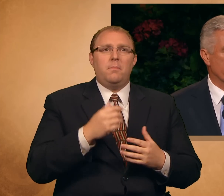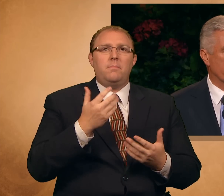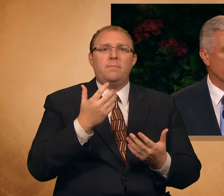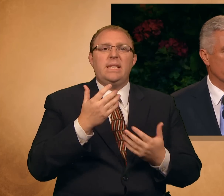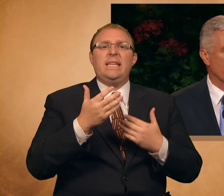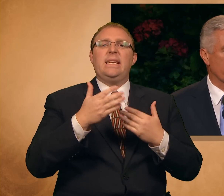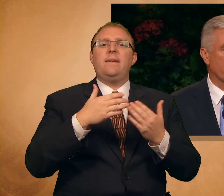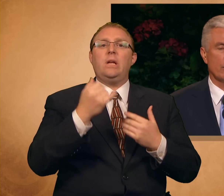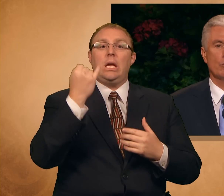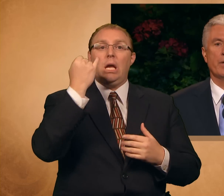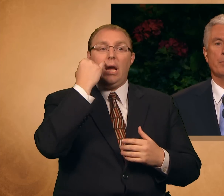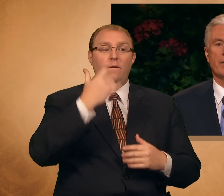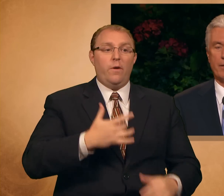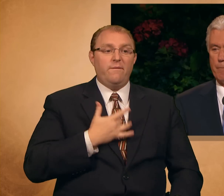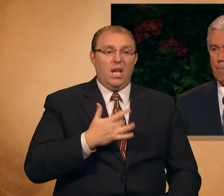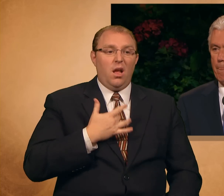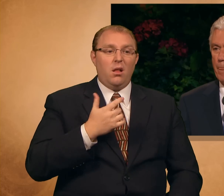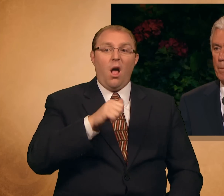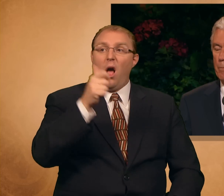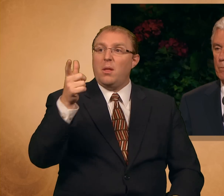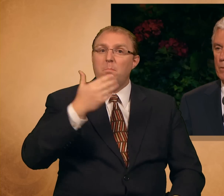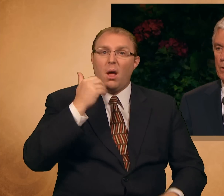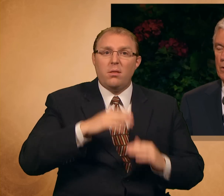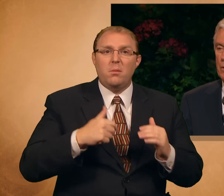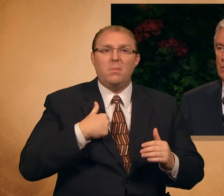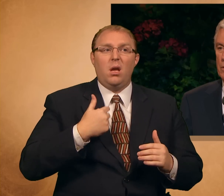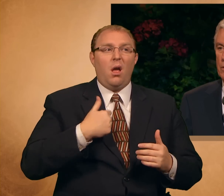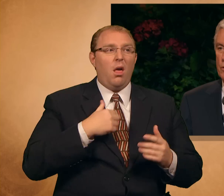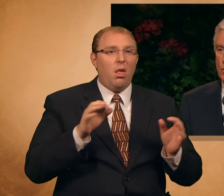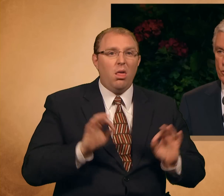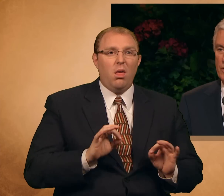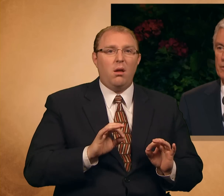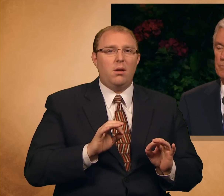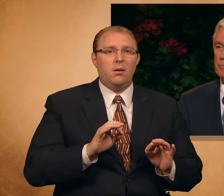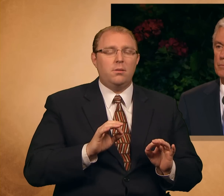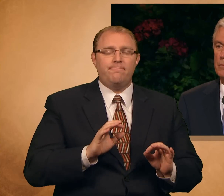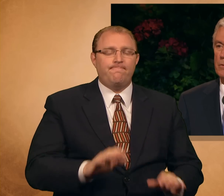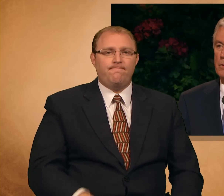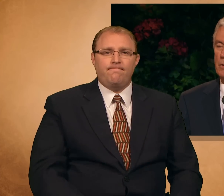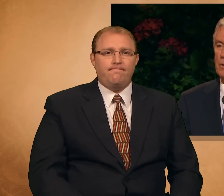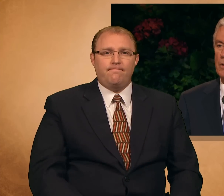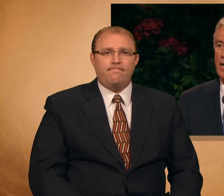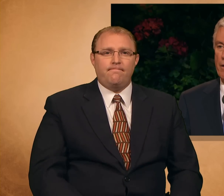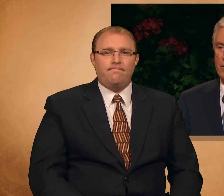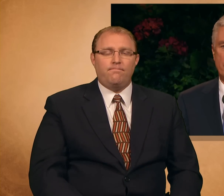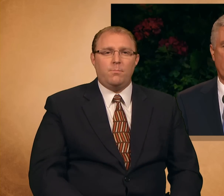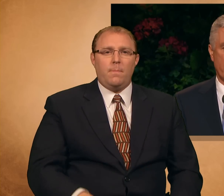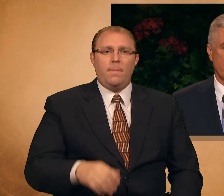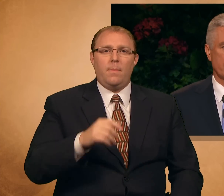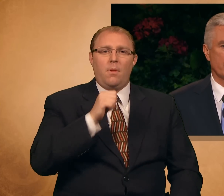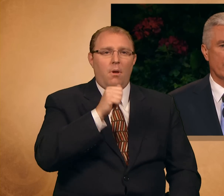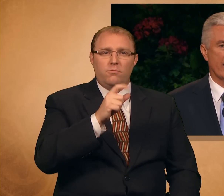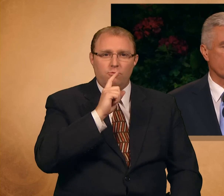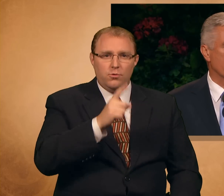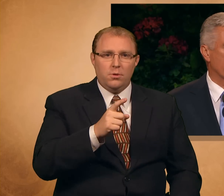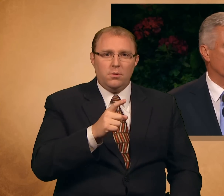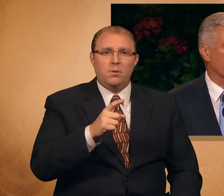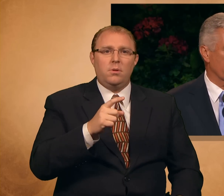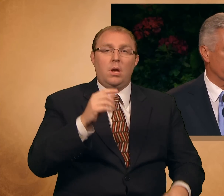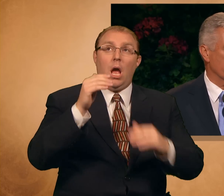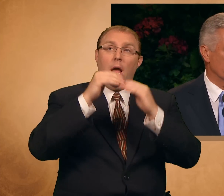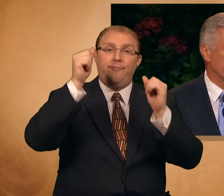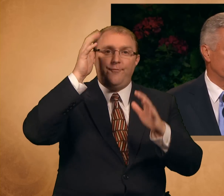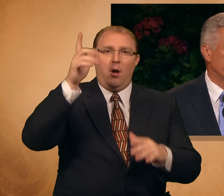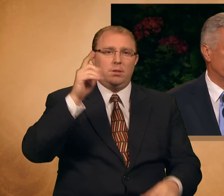overshadowed you think you may be, your Heavenly Father has not